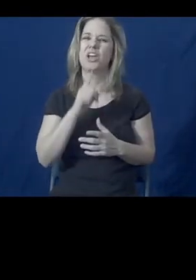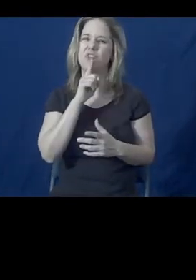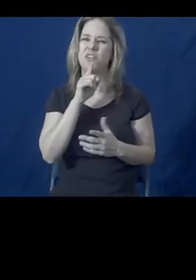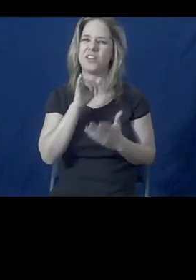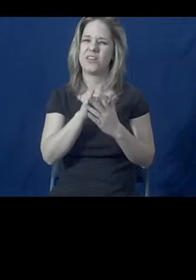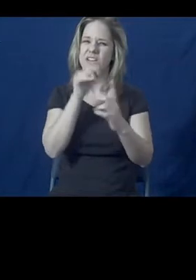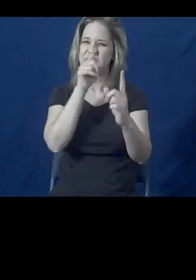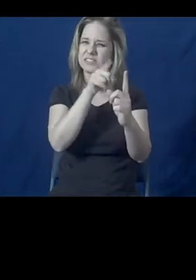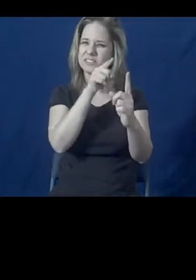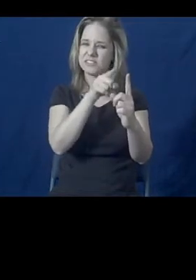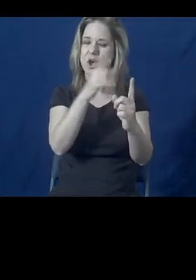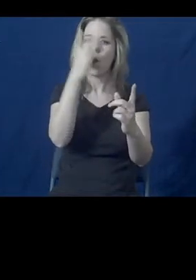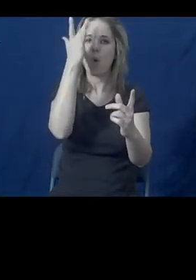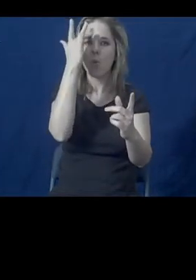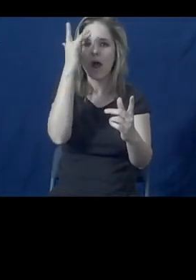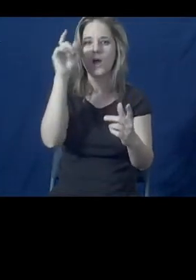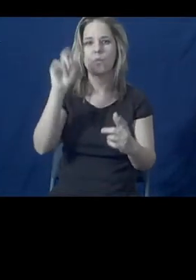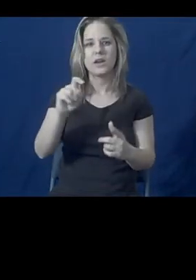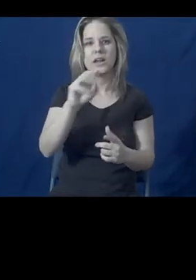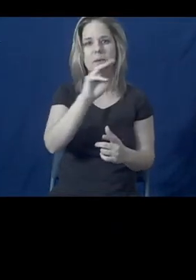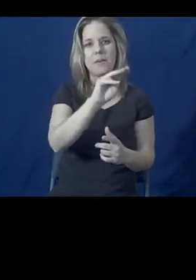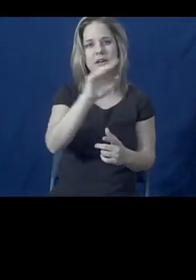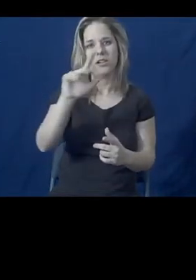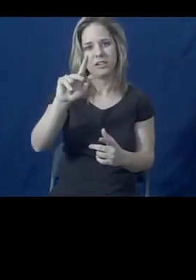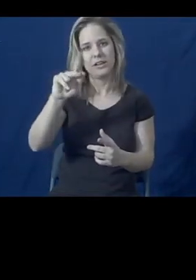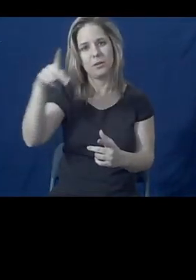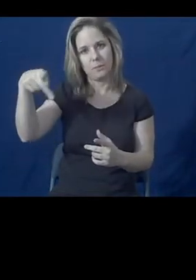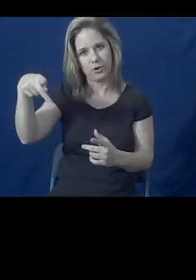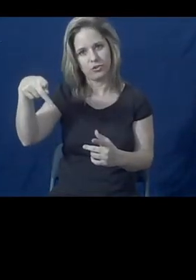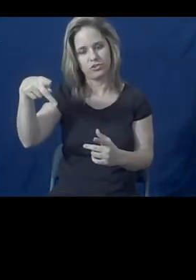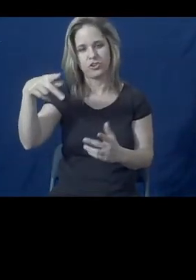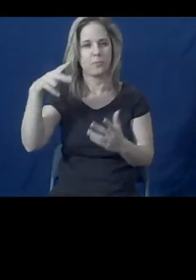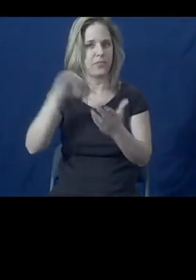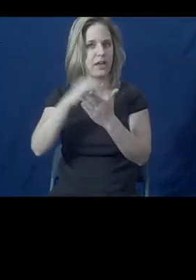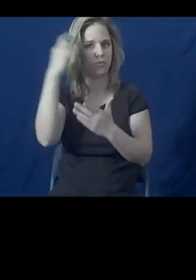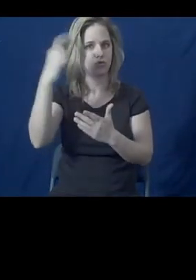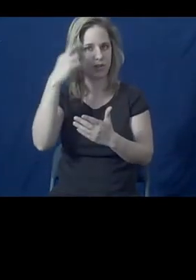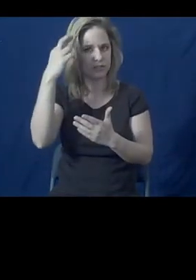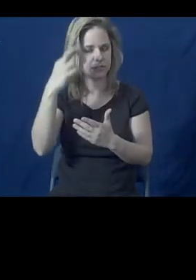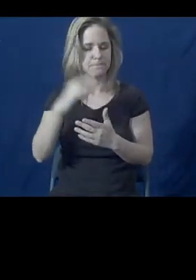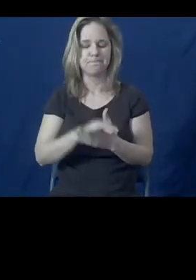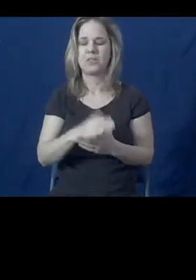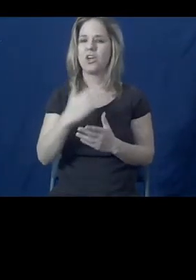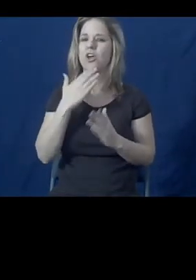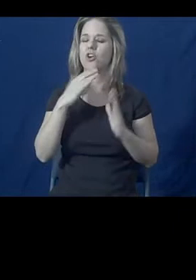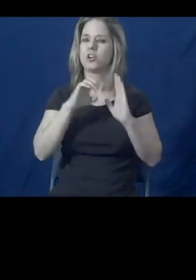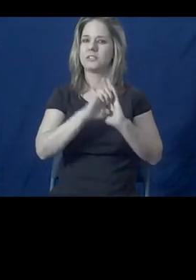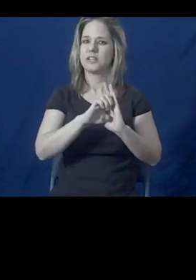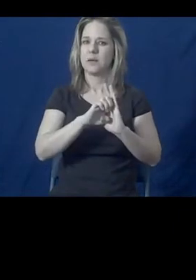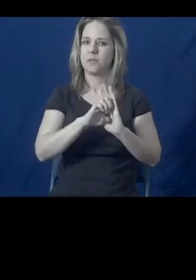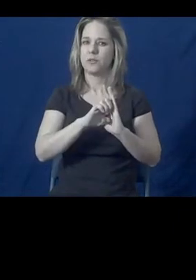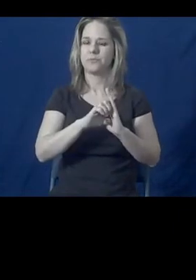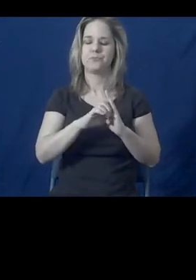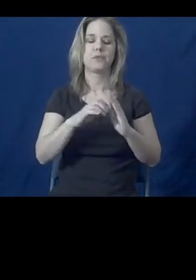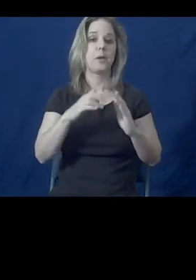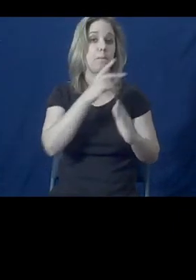the reason for a medical legal partnership or the rationale in the first place. So a good example is an asthmatic patient who